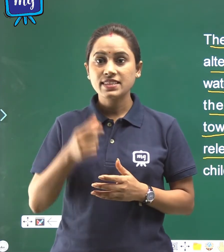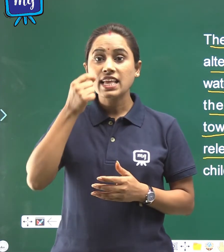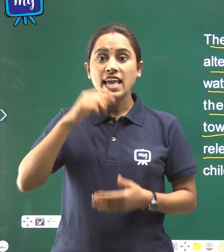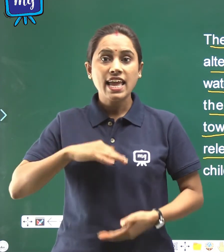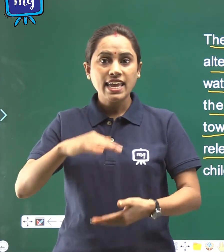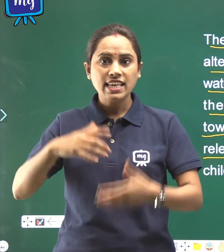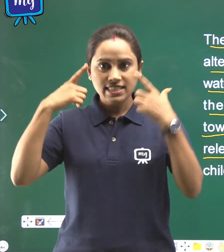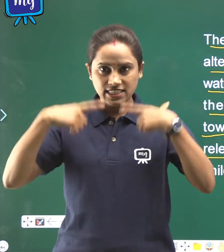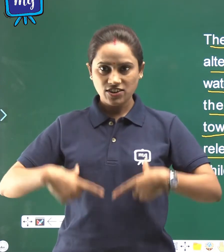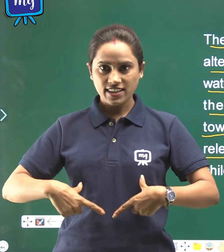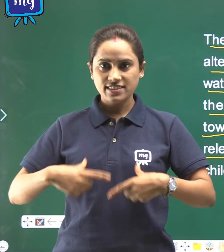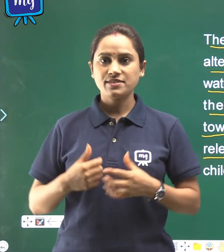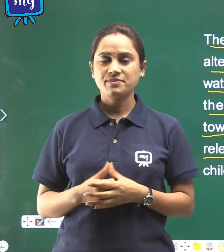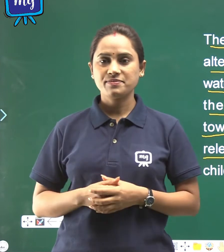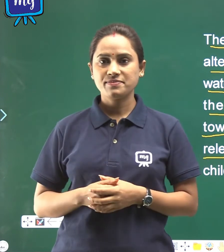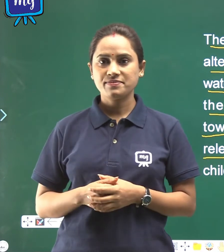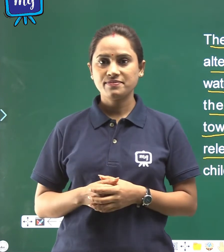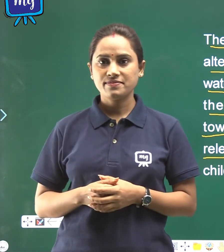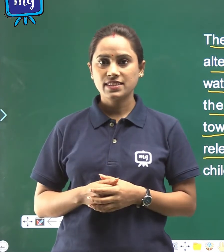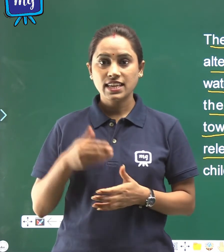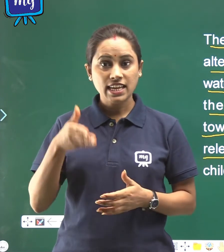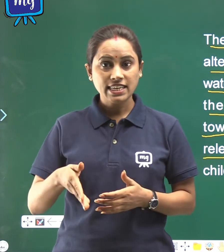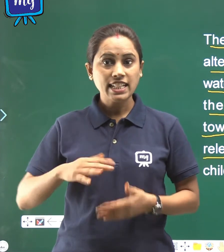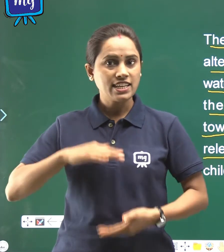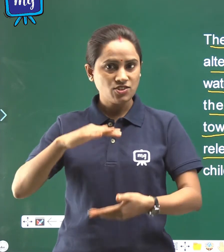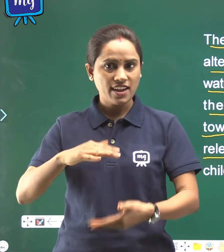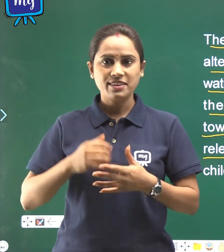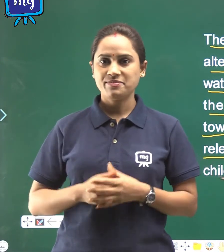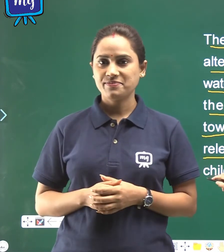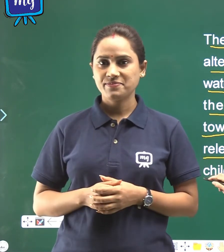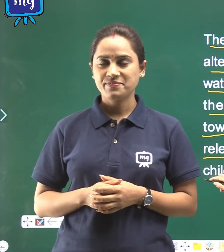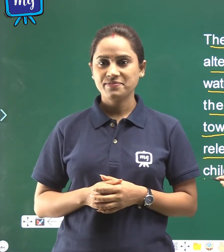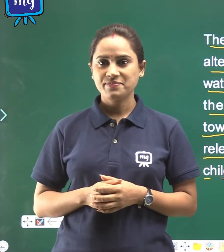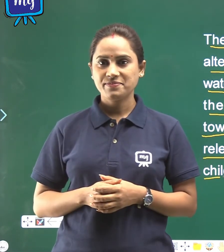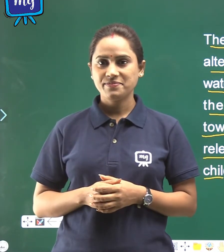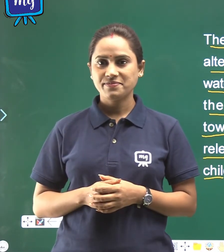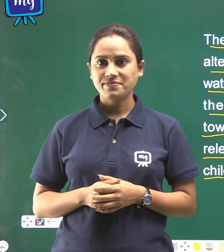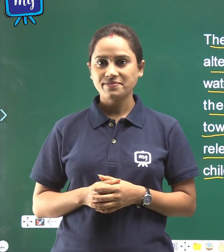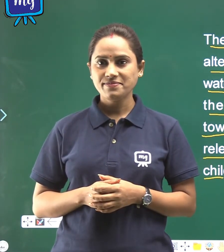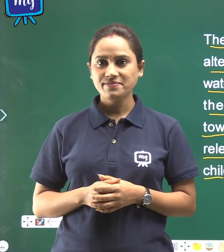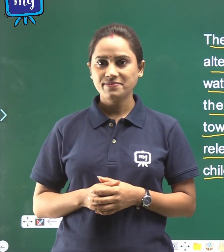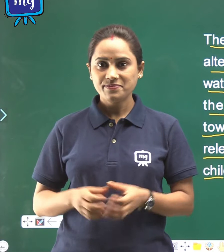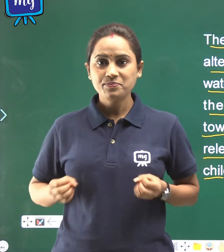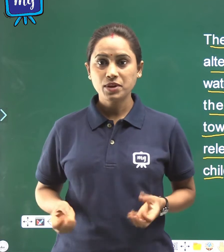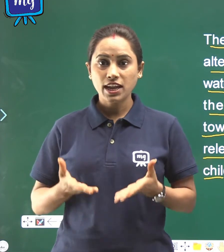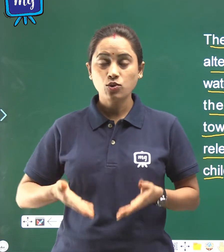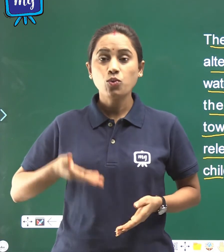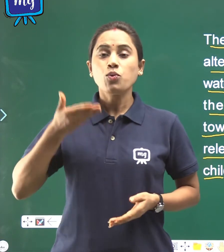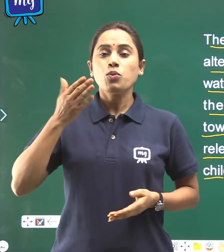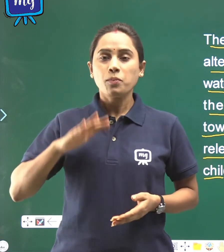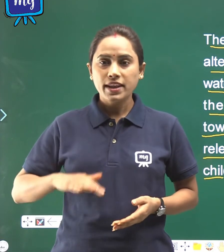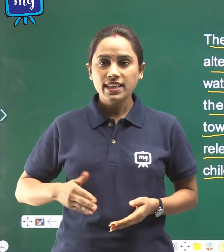chest till the child And began to breathe.